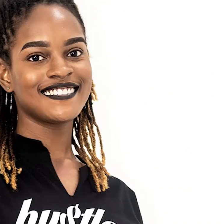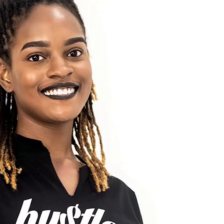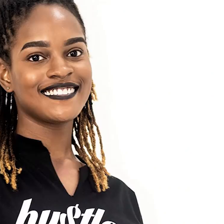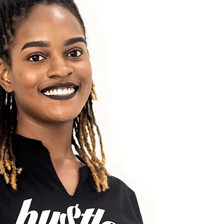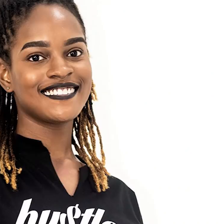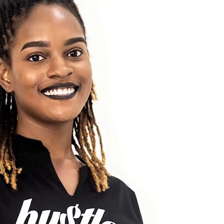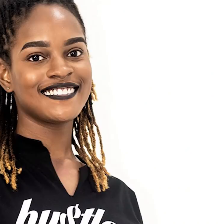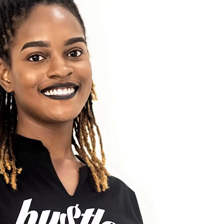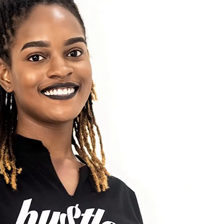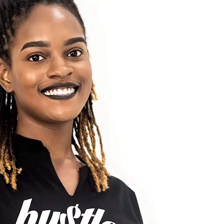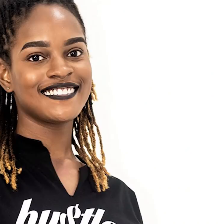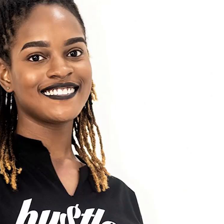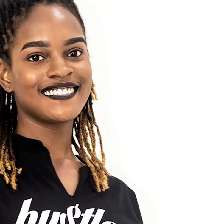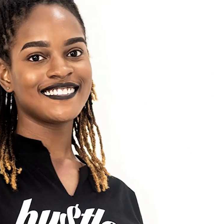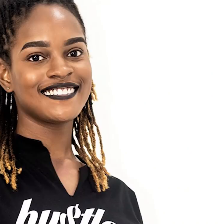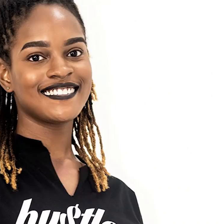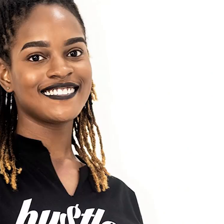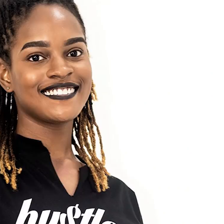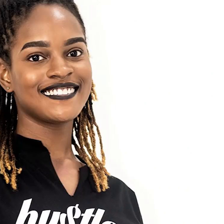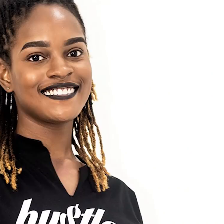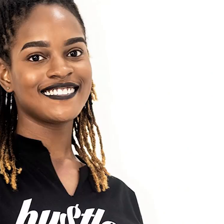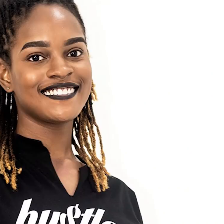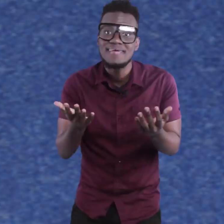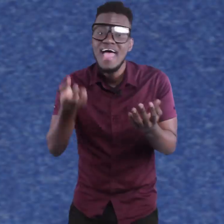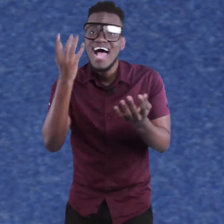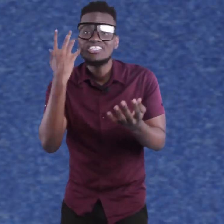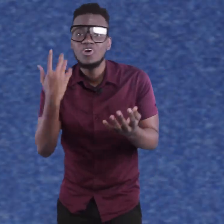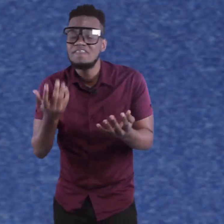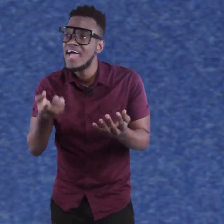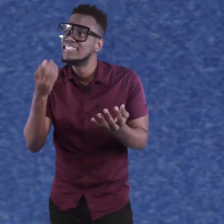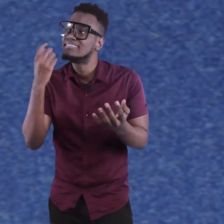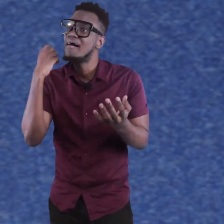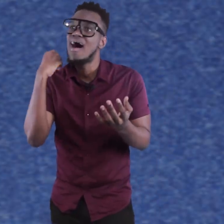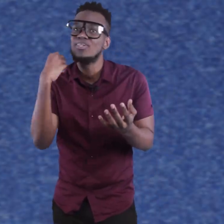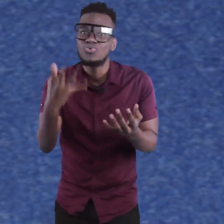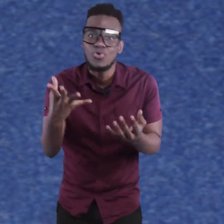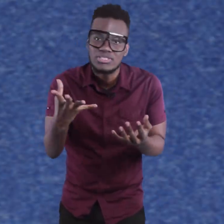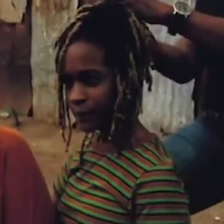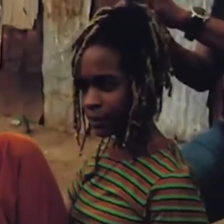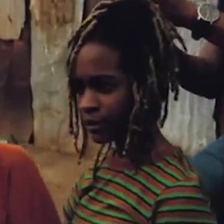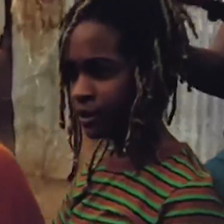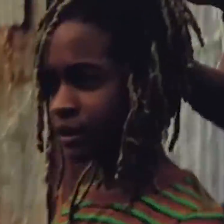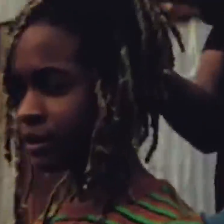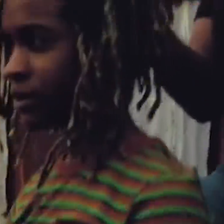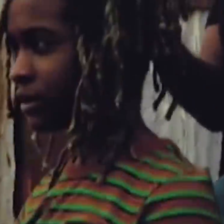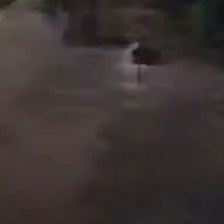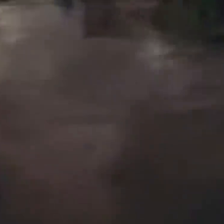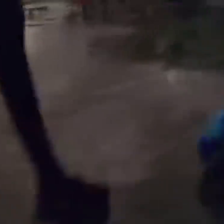And me don't know this girl, know about this 20 year old, apparently she's 20, and she's going find this song called Toast.